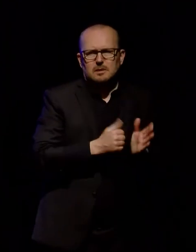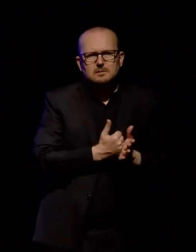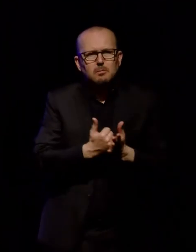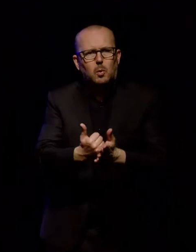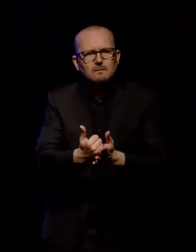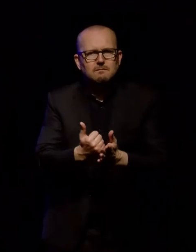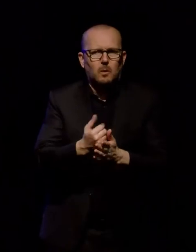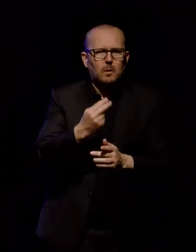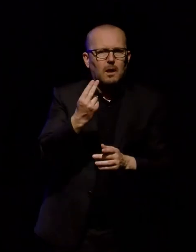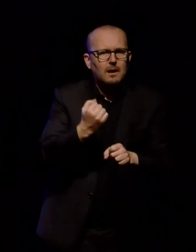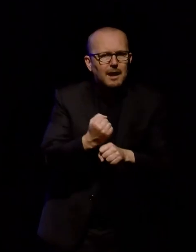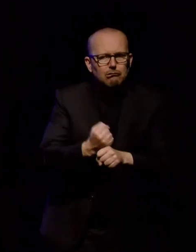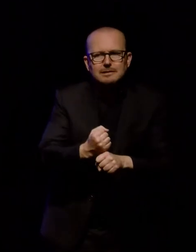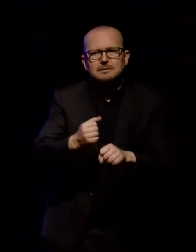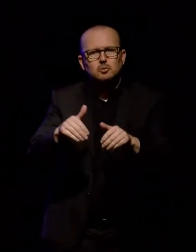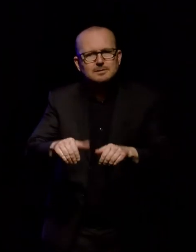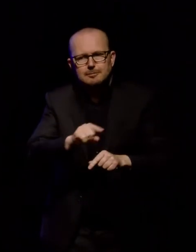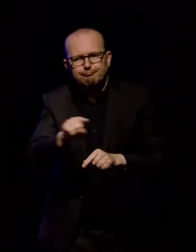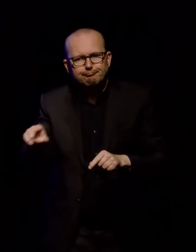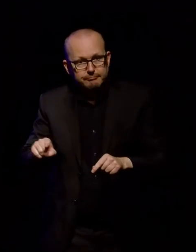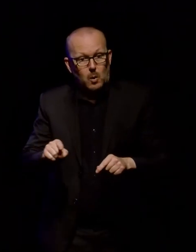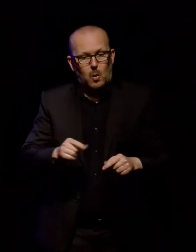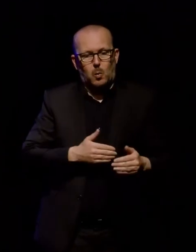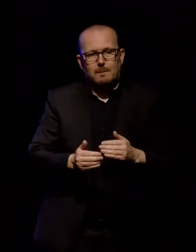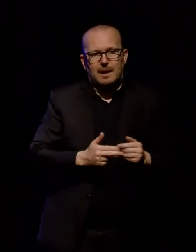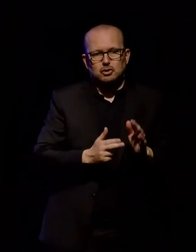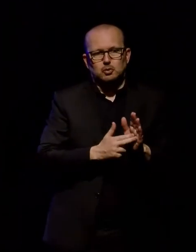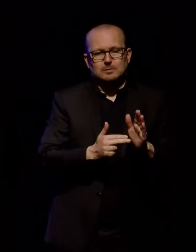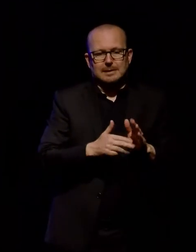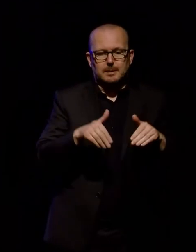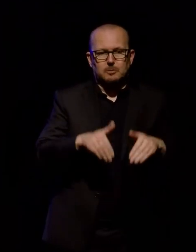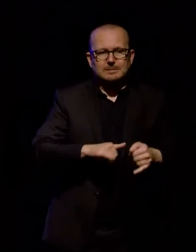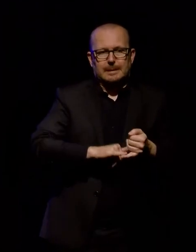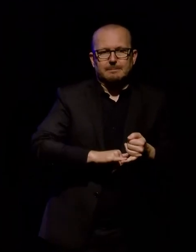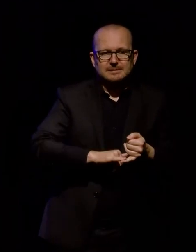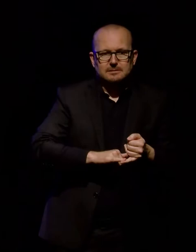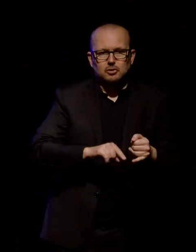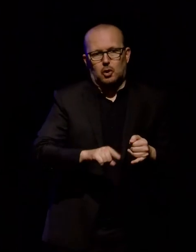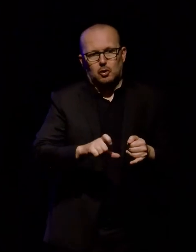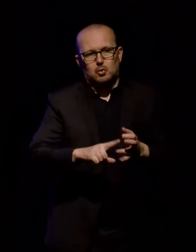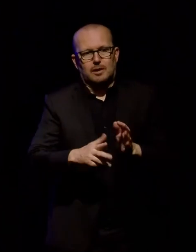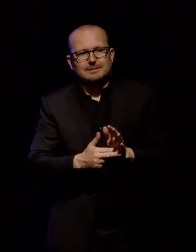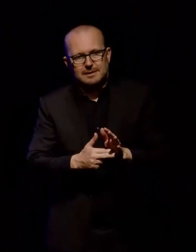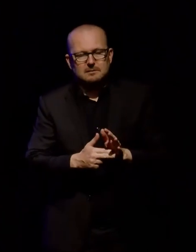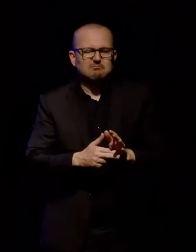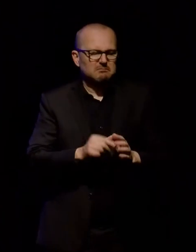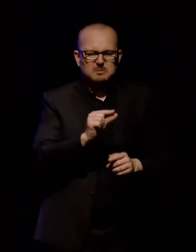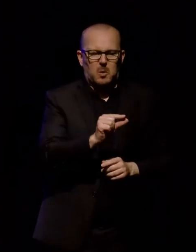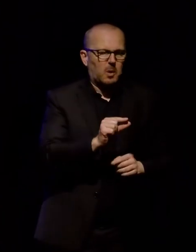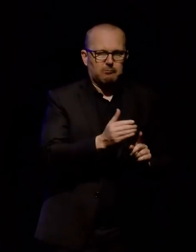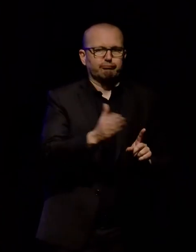Zealand. We manage nzmuseums.ko.nz. It's just one very thin slice of what we do at National Services.